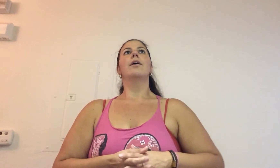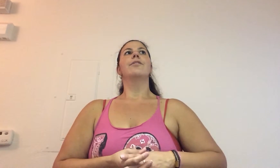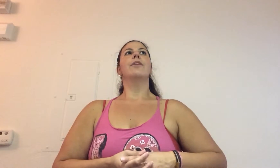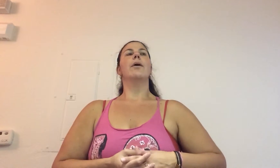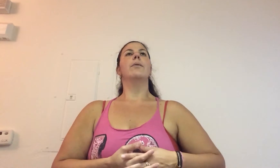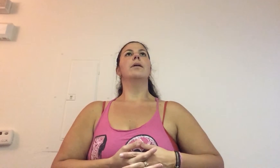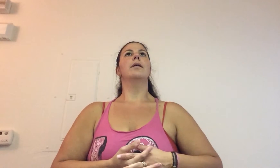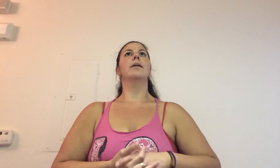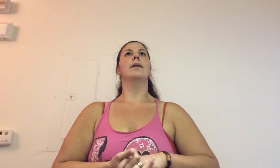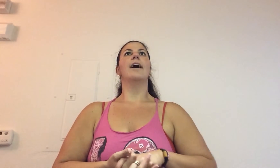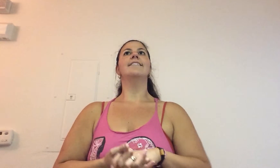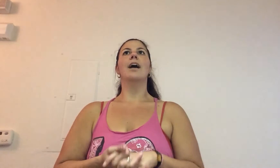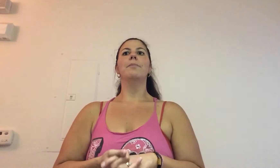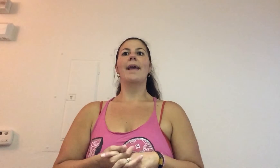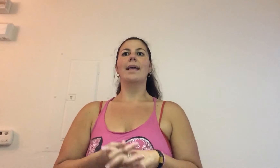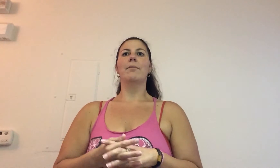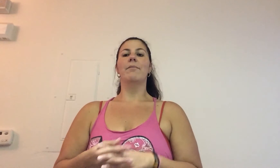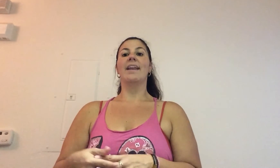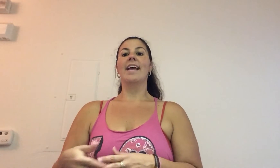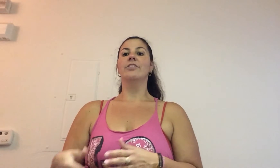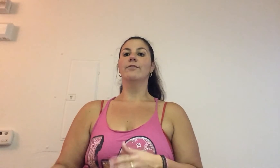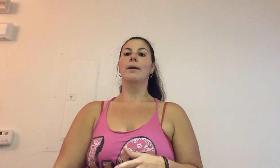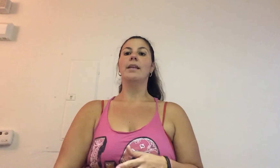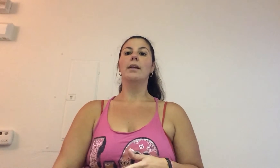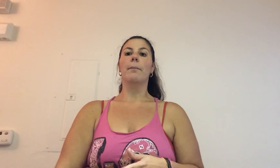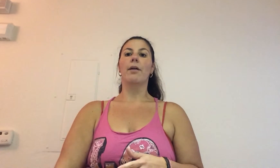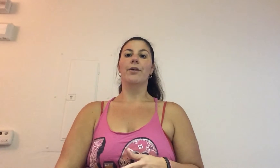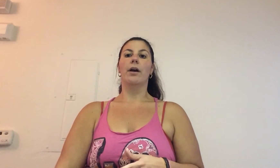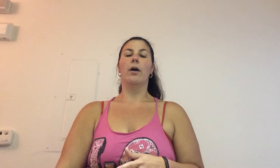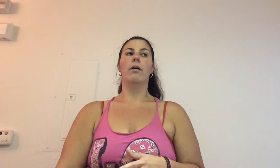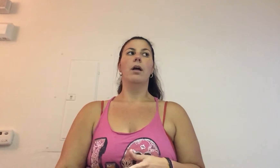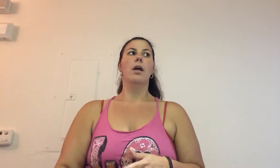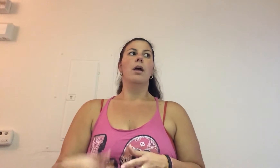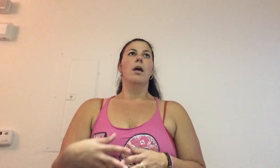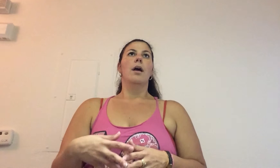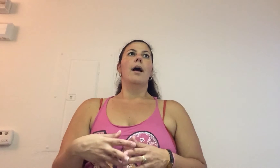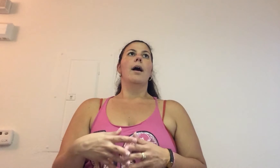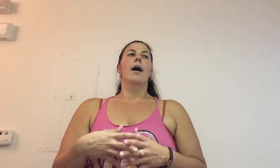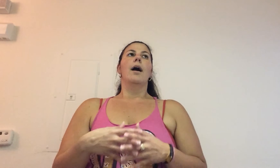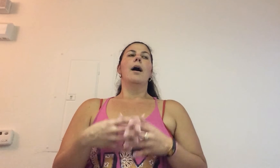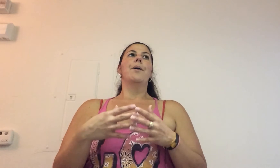So, I stopped taking my medication for my knee a month ago. Um,